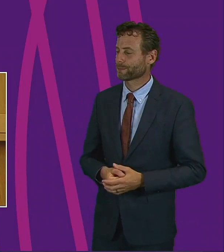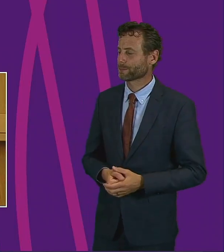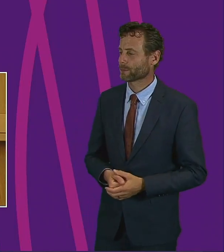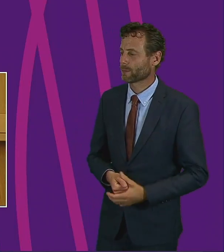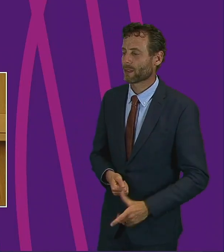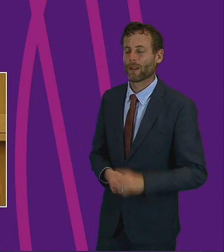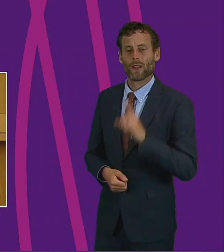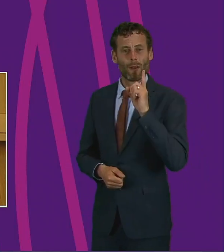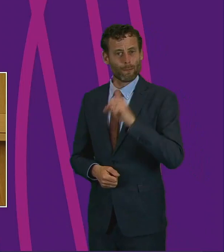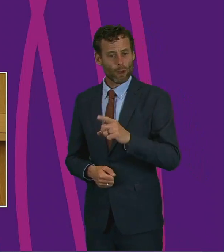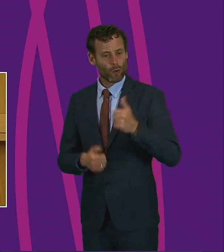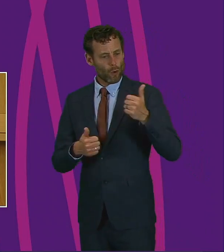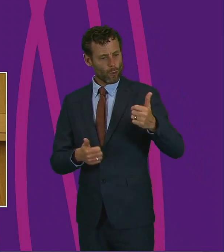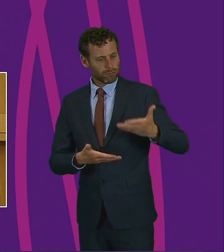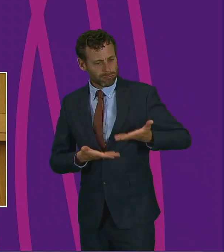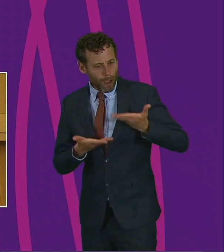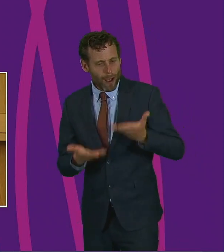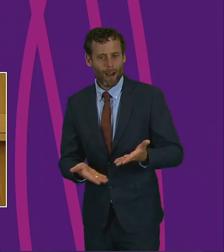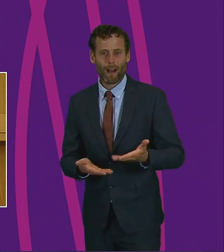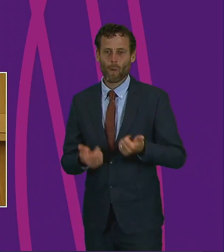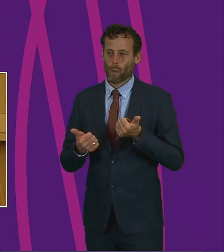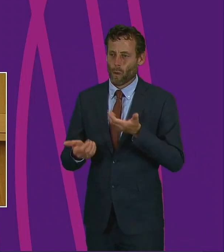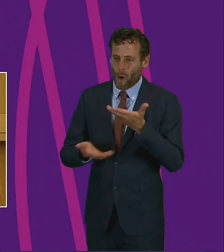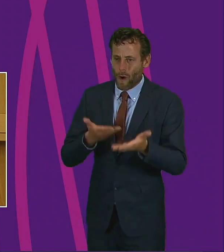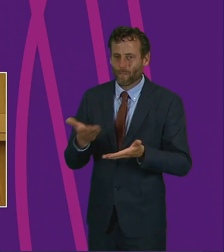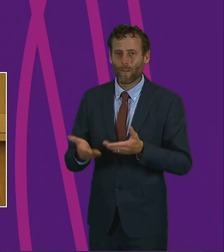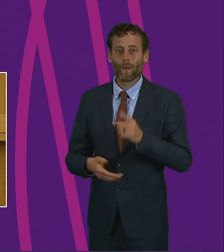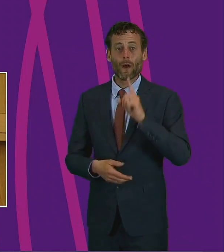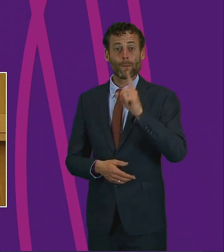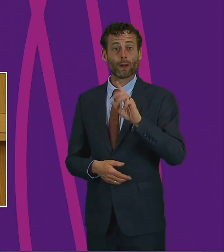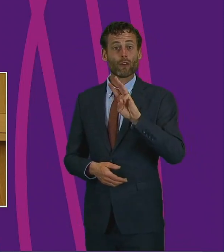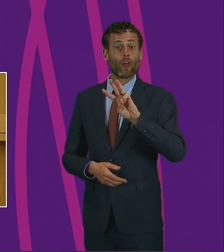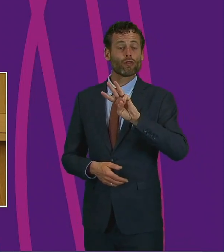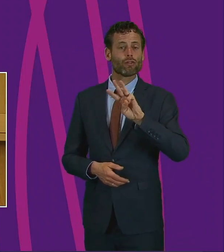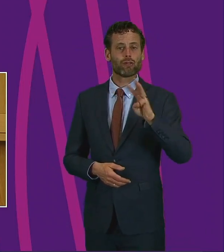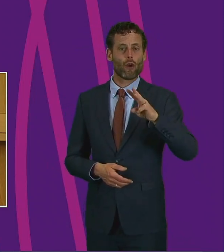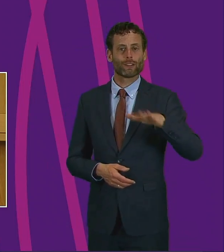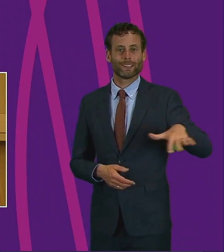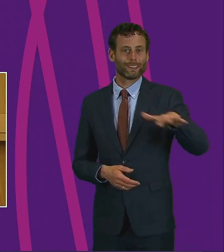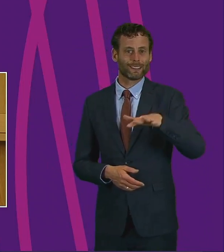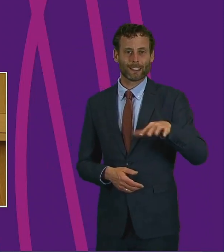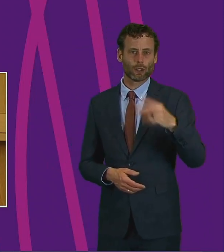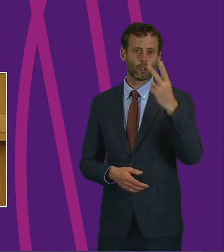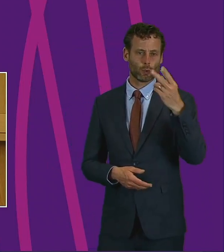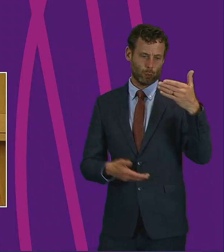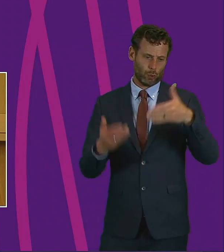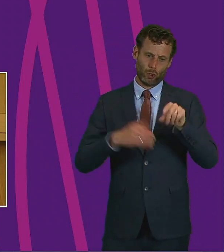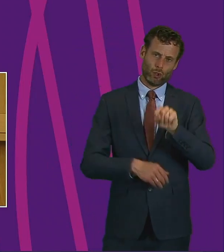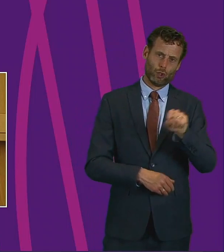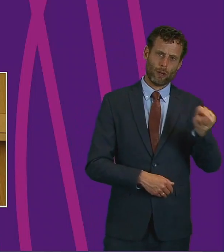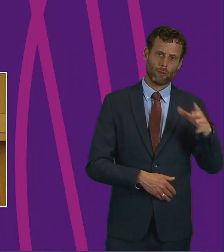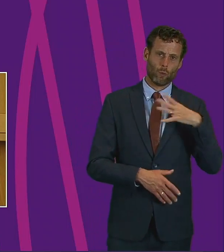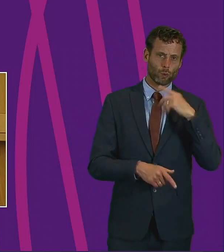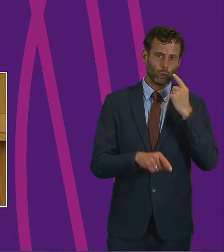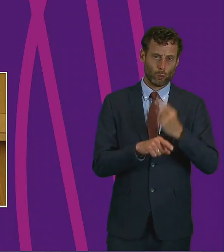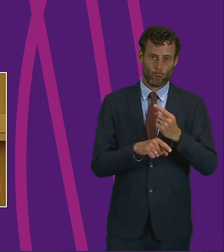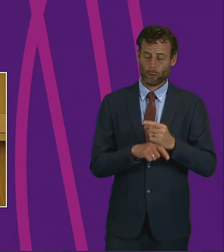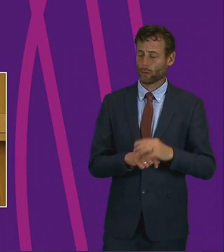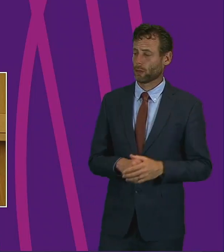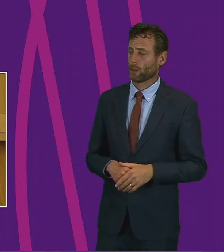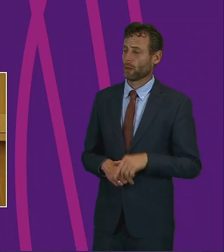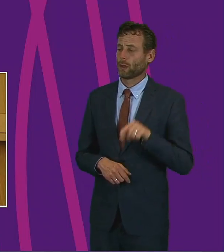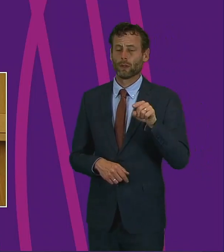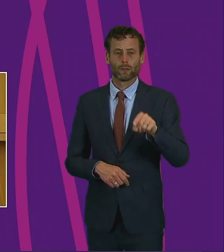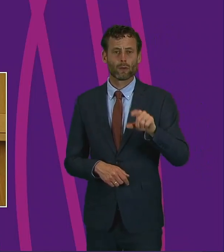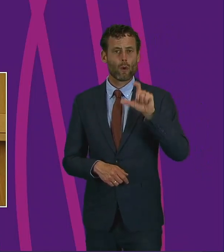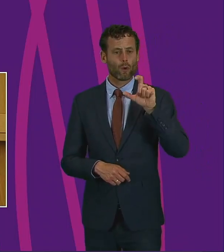the good offices of local business has been the response of the third sector. And I want to single two charities out in particular, the Kostorfin Community Centre,